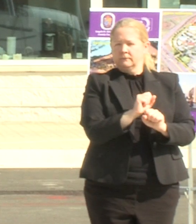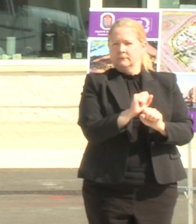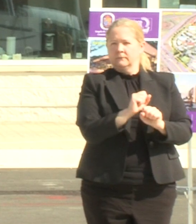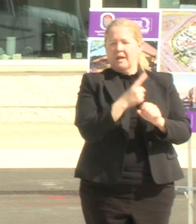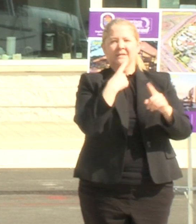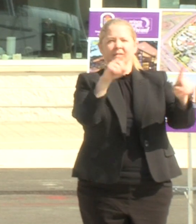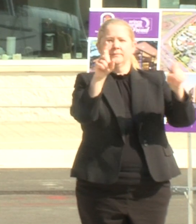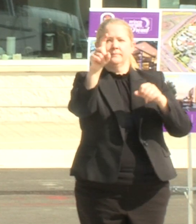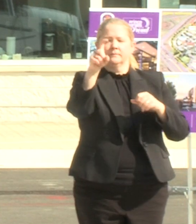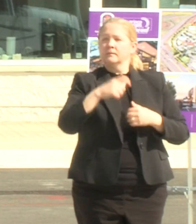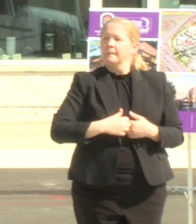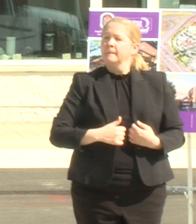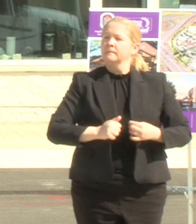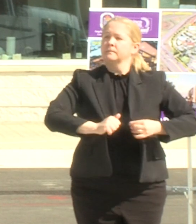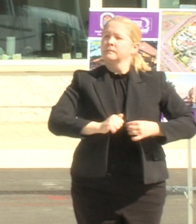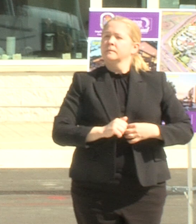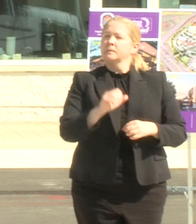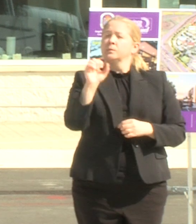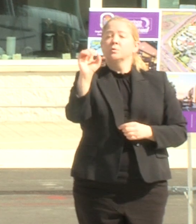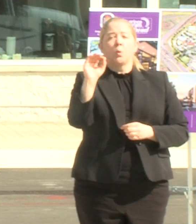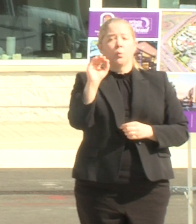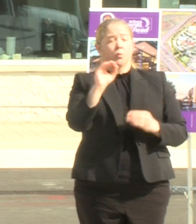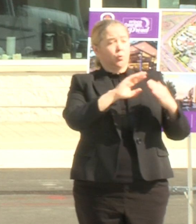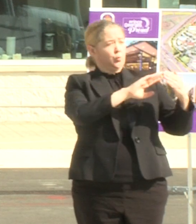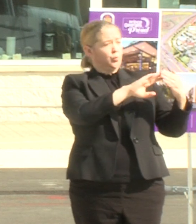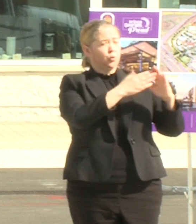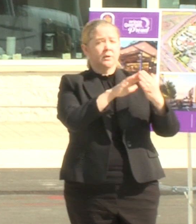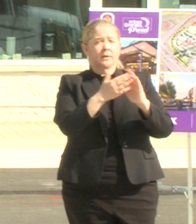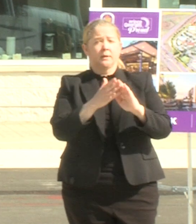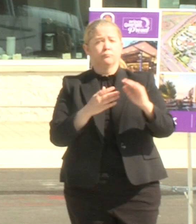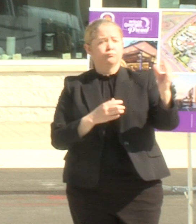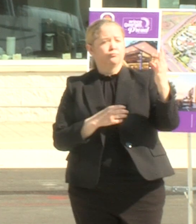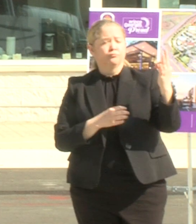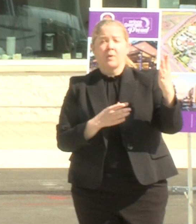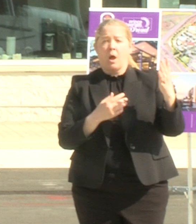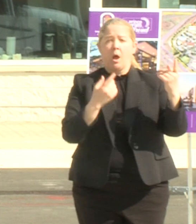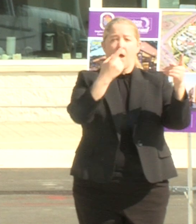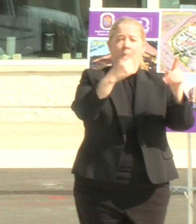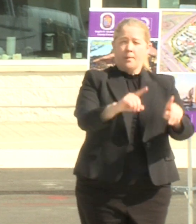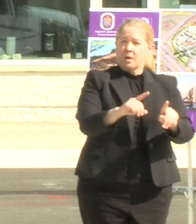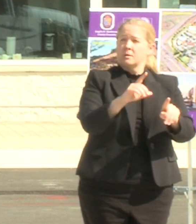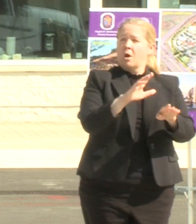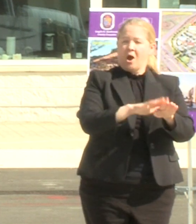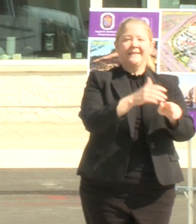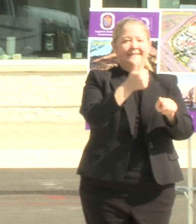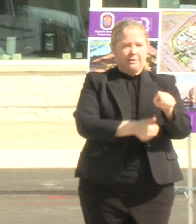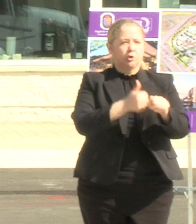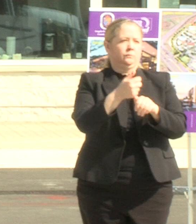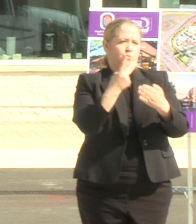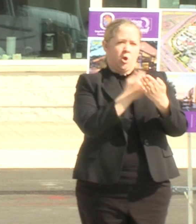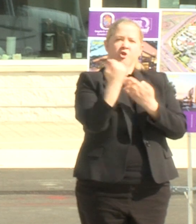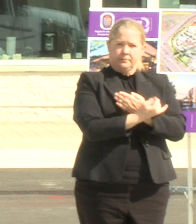sure um so uh community input has happened on each of these projects